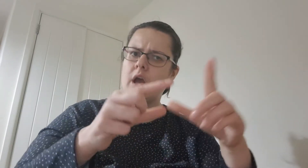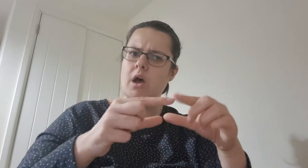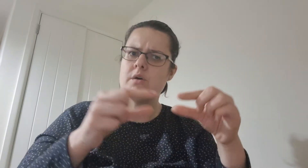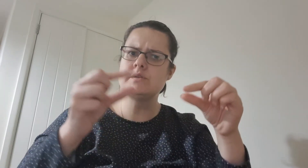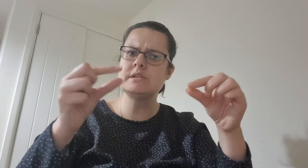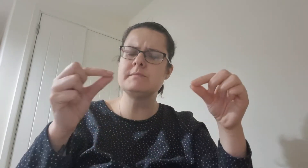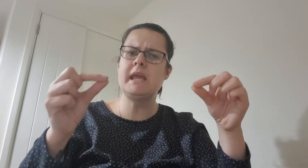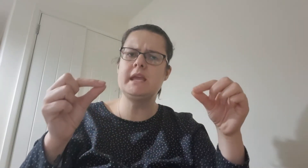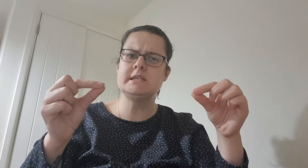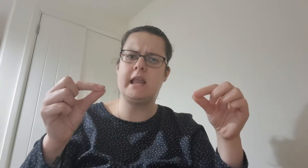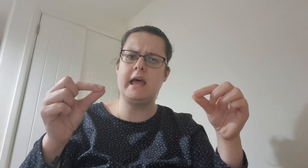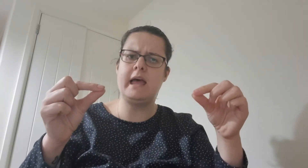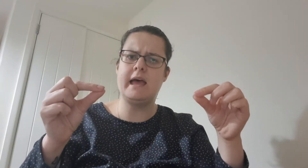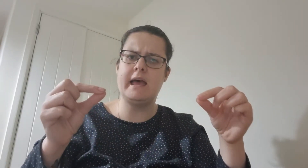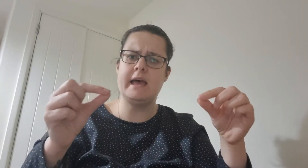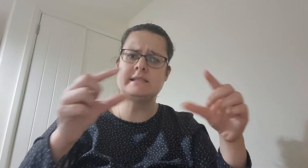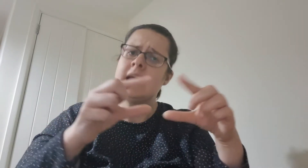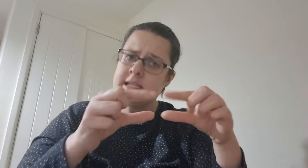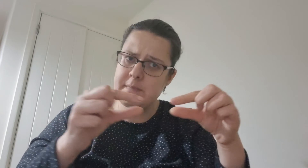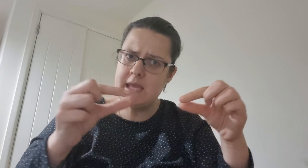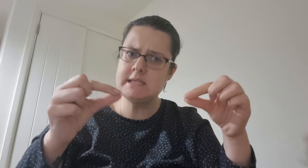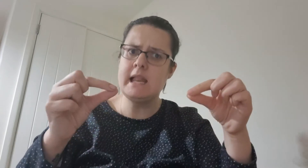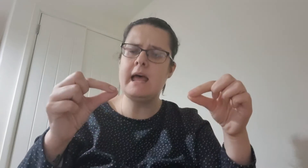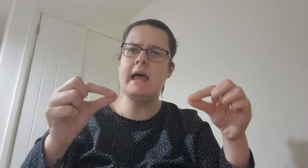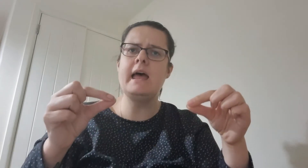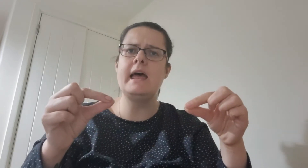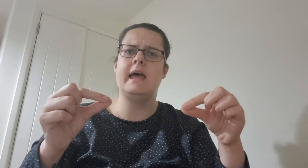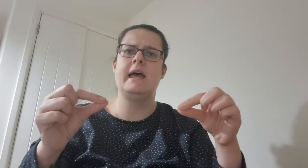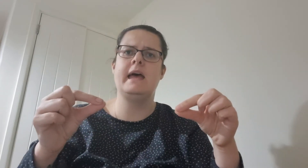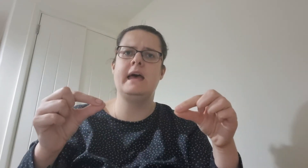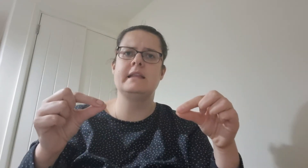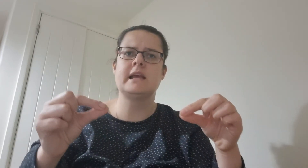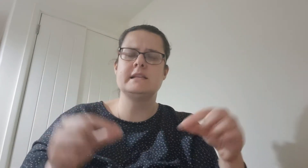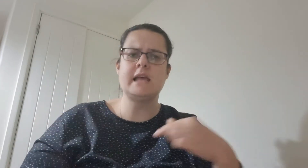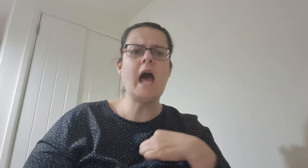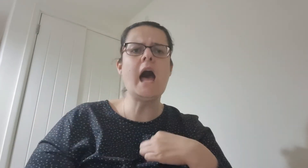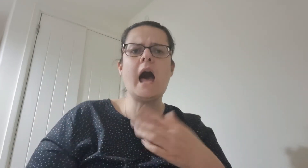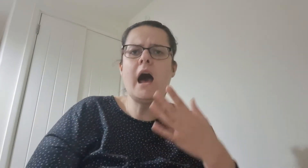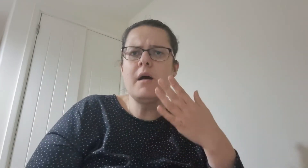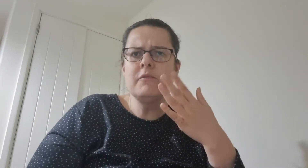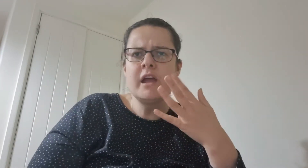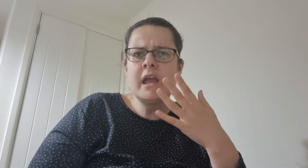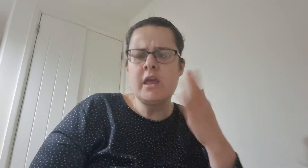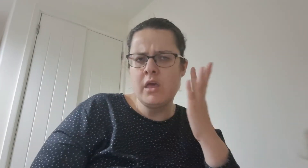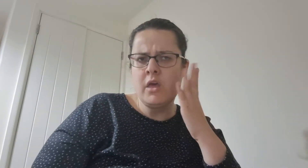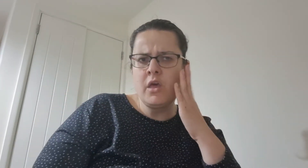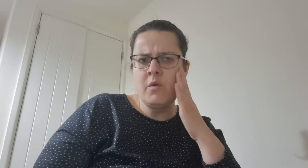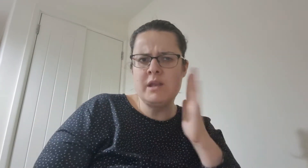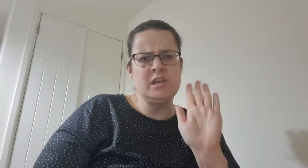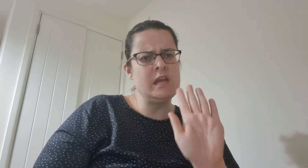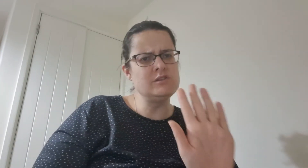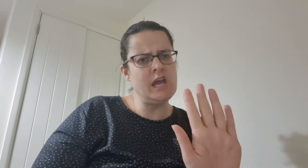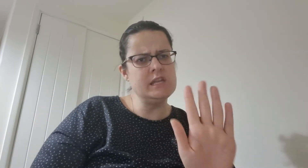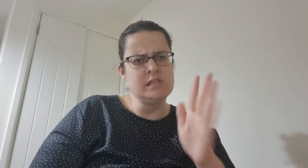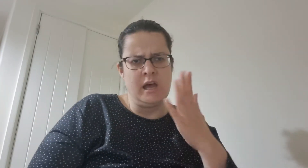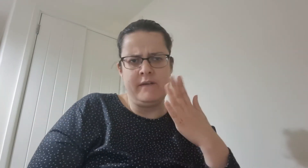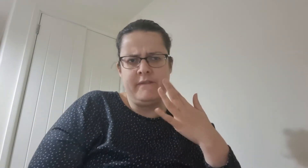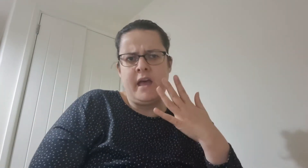go speechless Speechless with the sound, I'm afraid When they try it, all